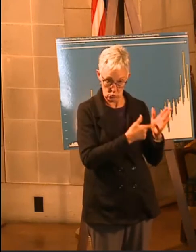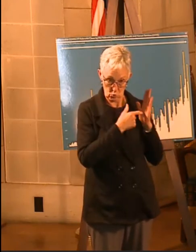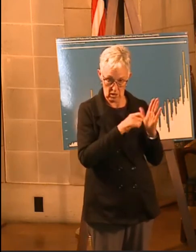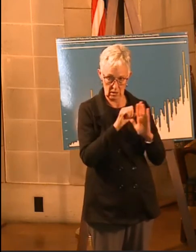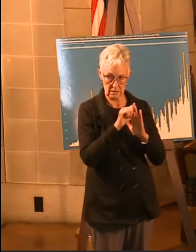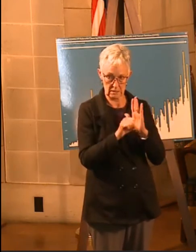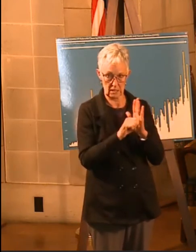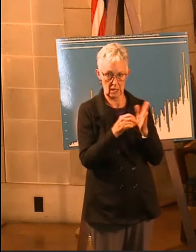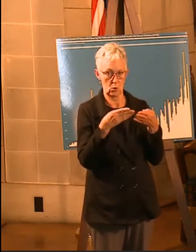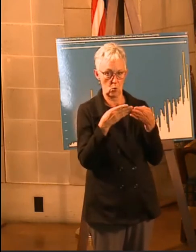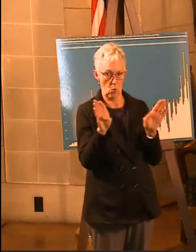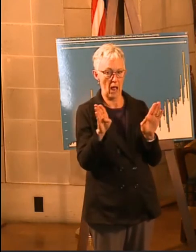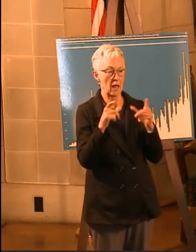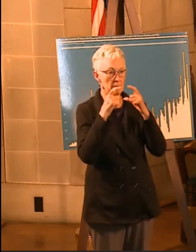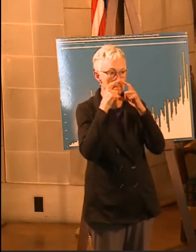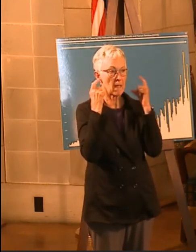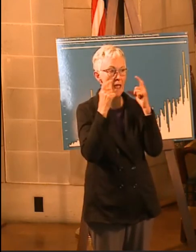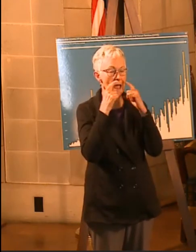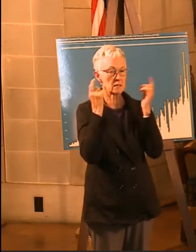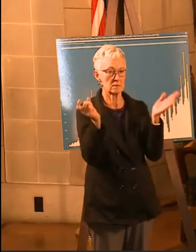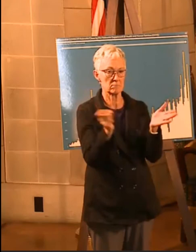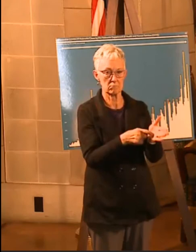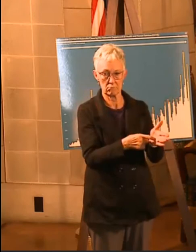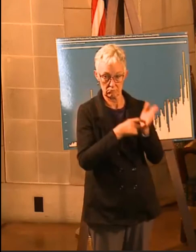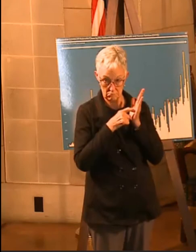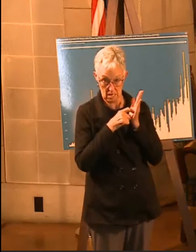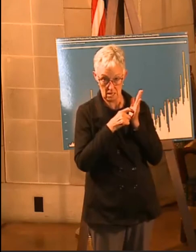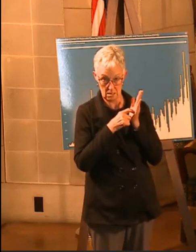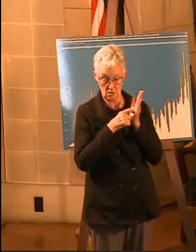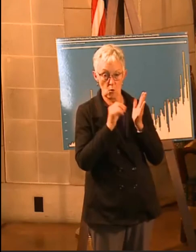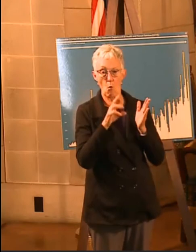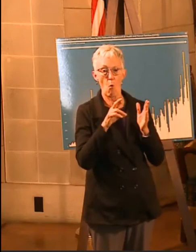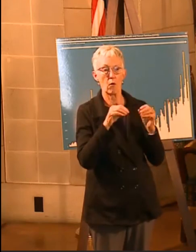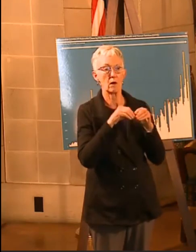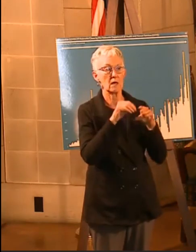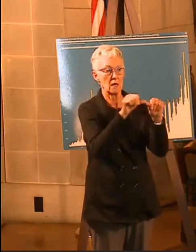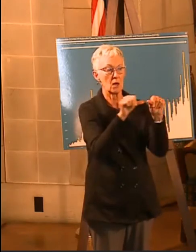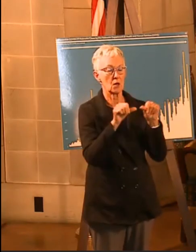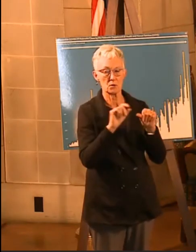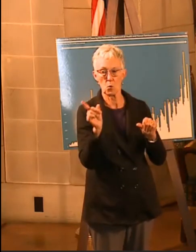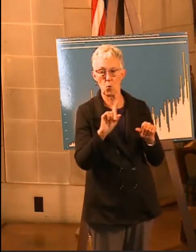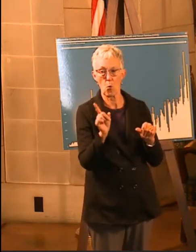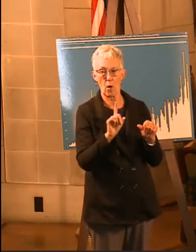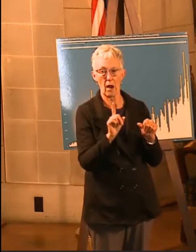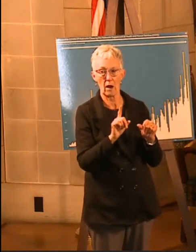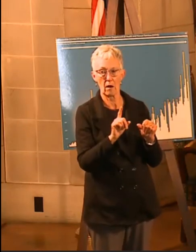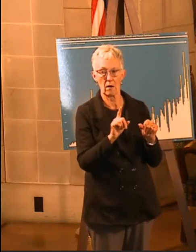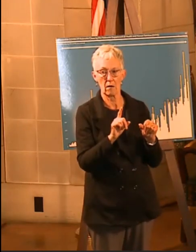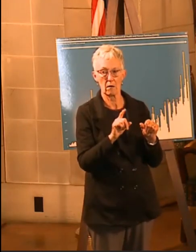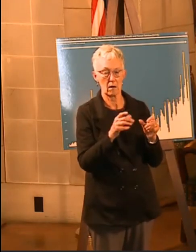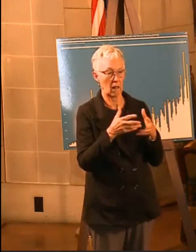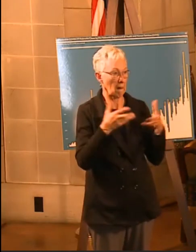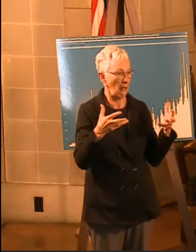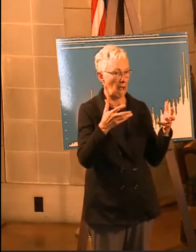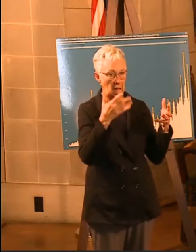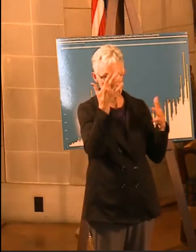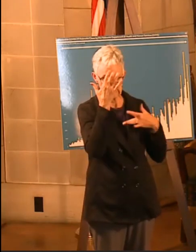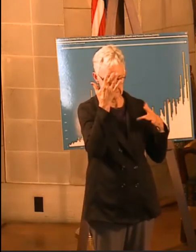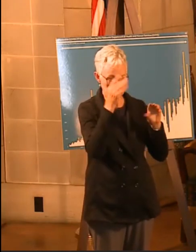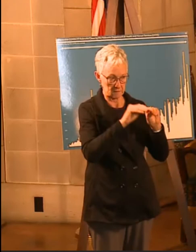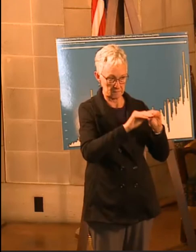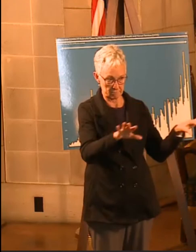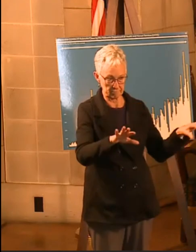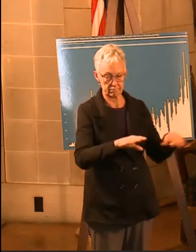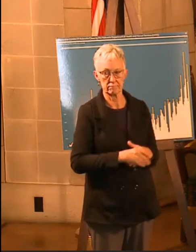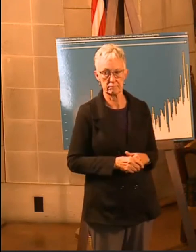mandate or a mandate in areas of other states most impacted by the COVID-19? And, again, folks, on this, we need to